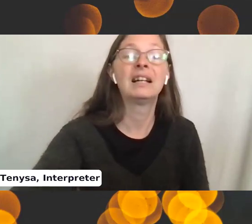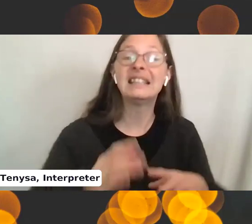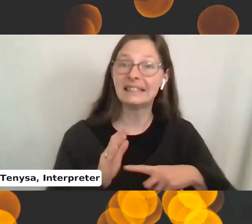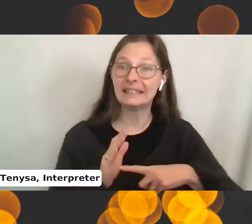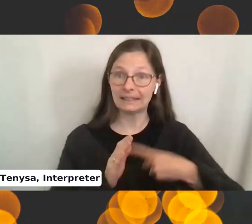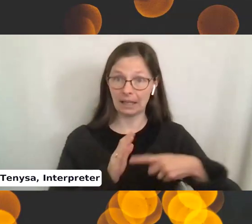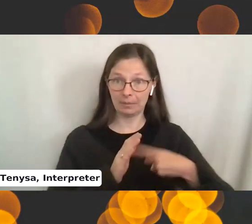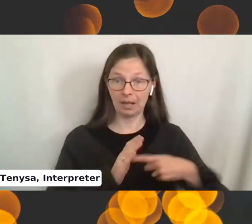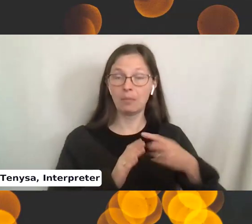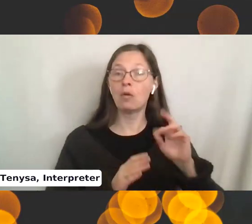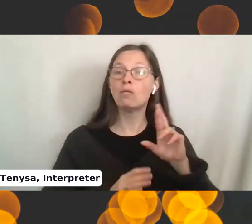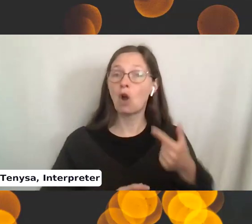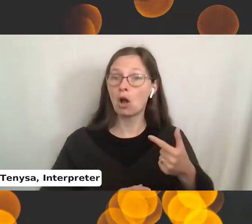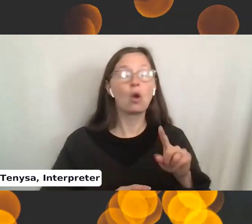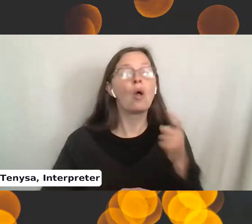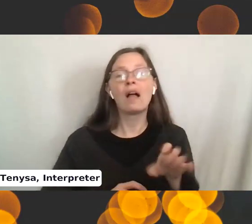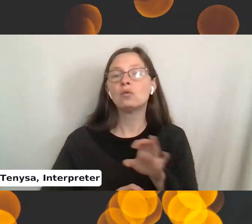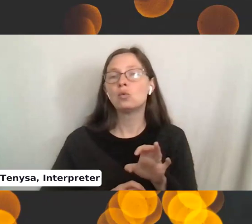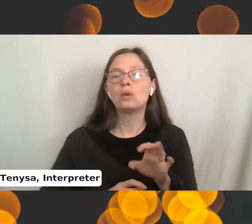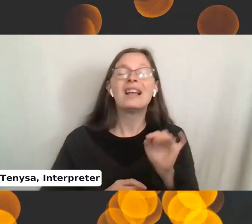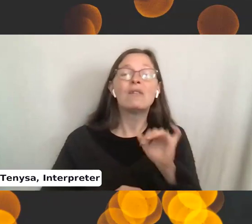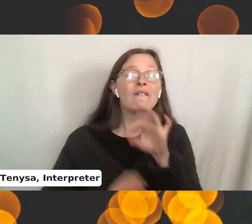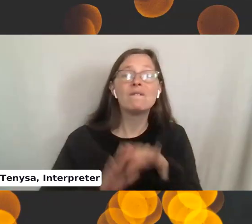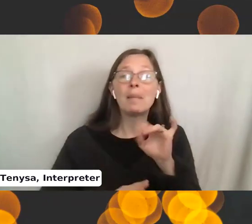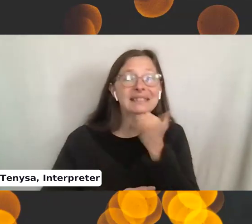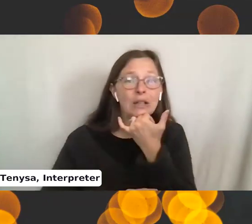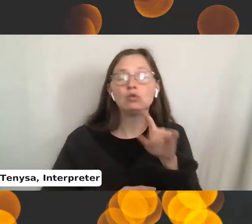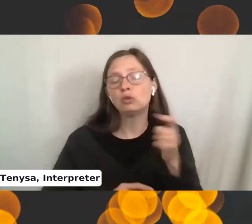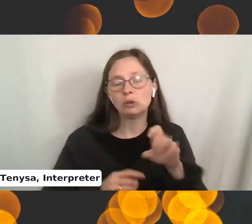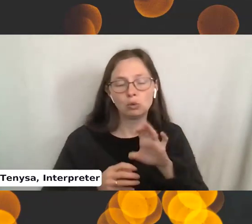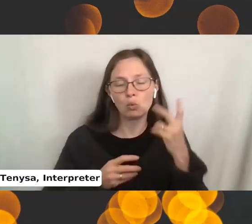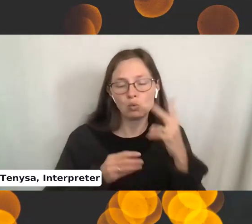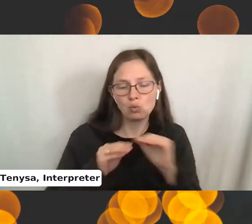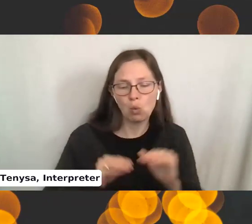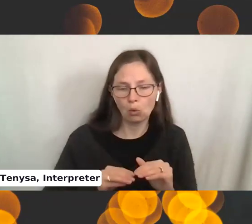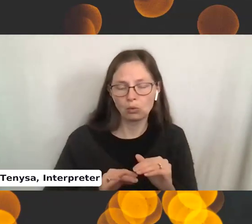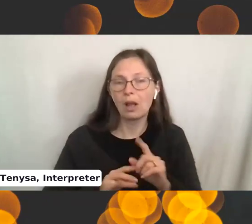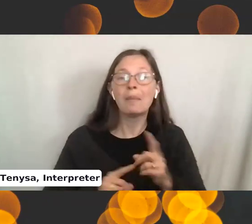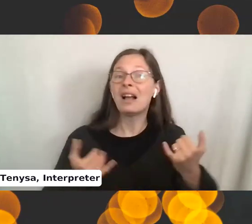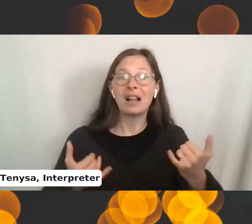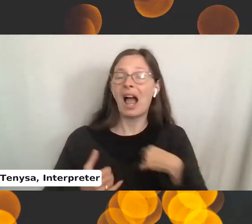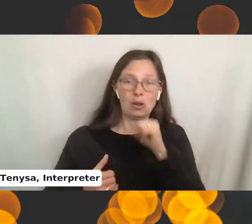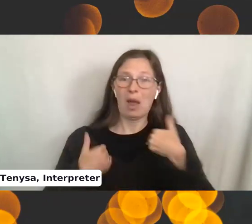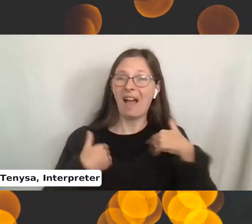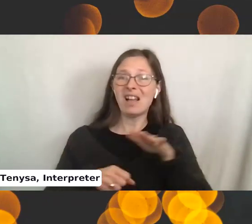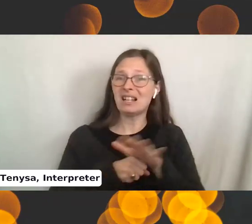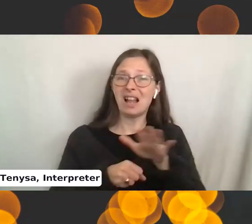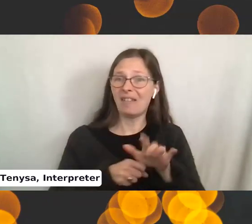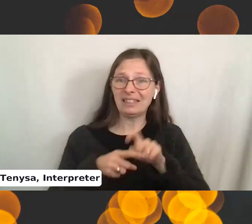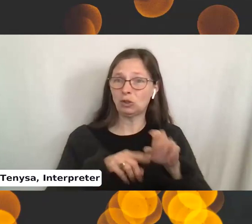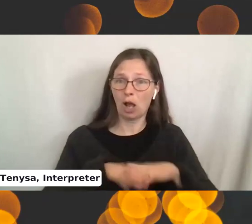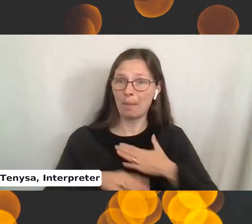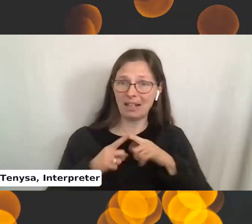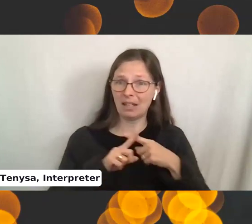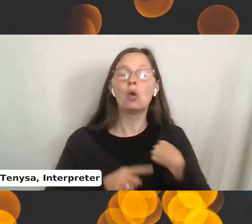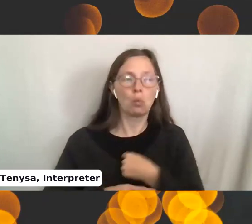this row or two rows down, you'd only have to do two rows of frogging. In this case, because I don't have enough stitches on my needle, we're going to